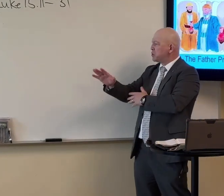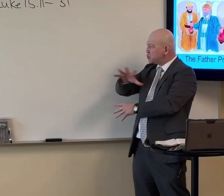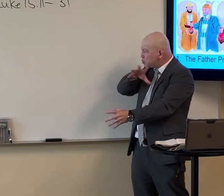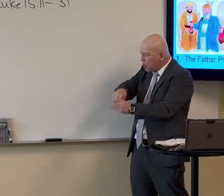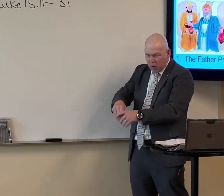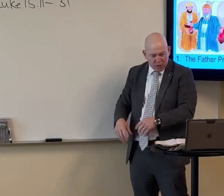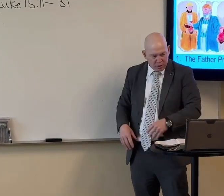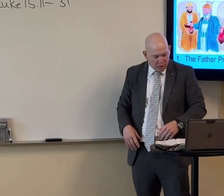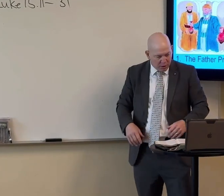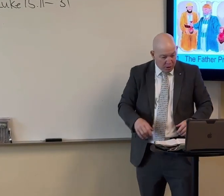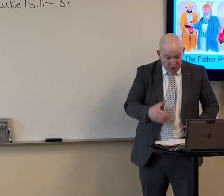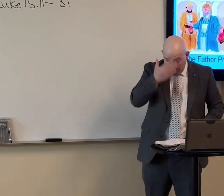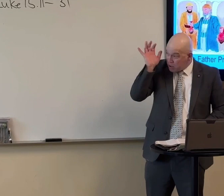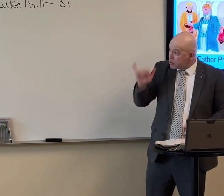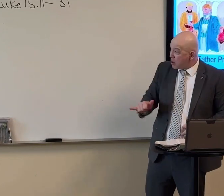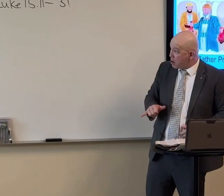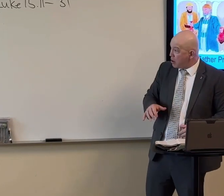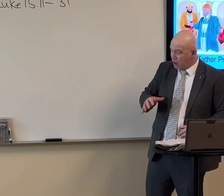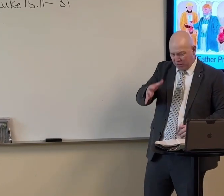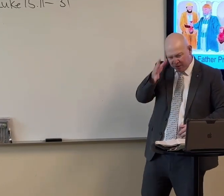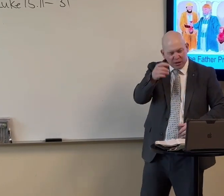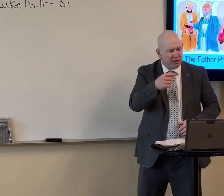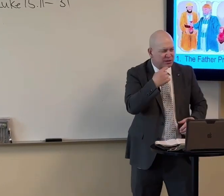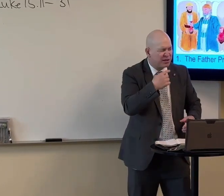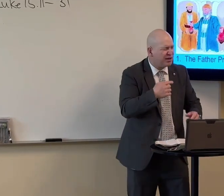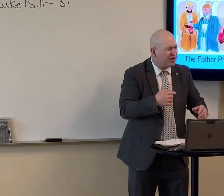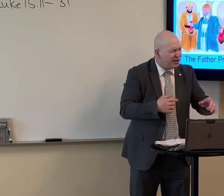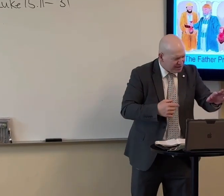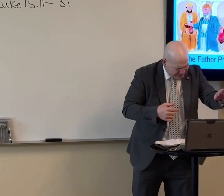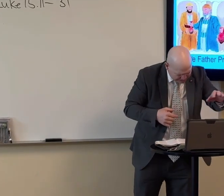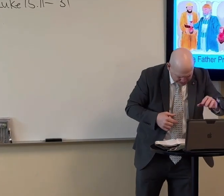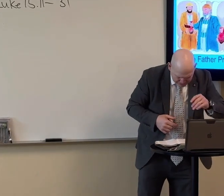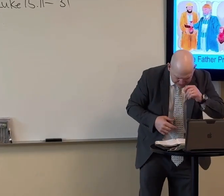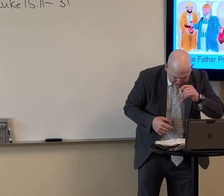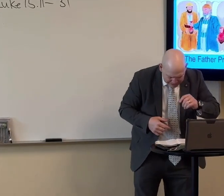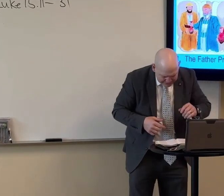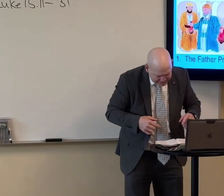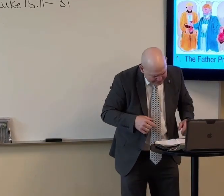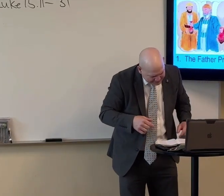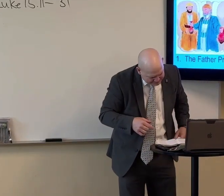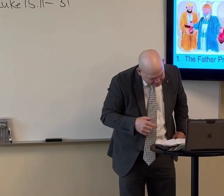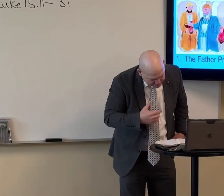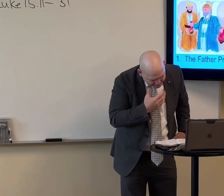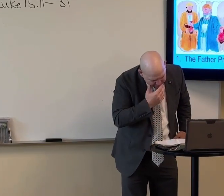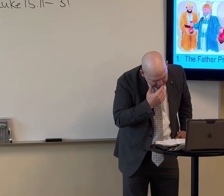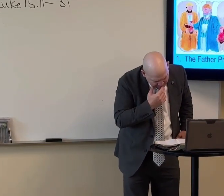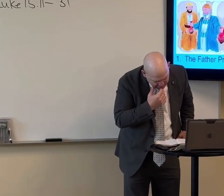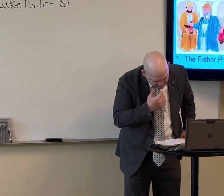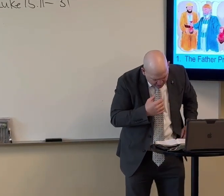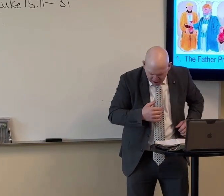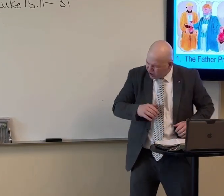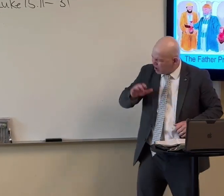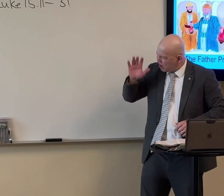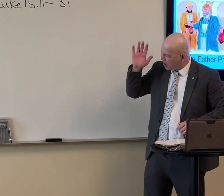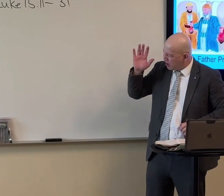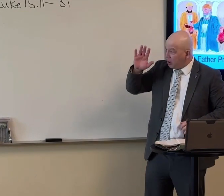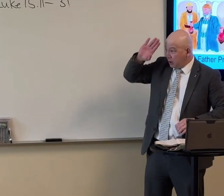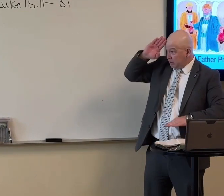out and entreated him. And he answered and said to his father, Lo, these many